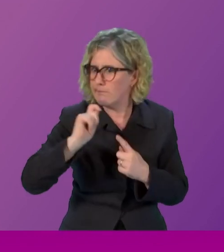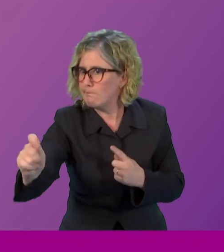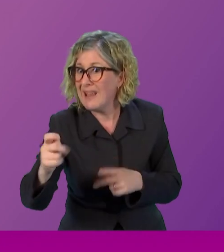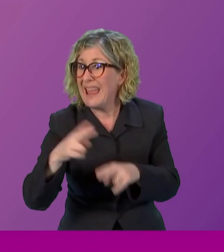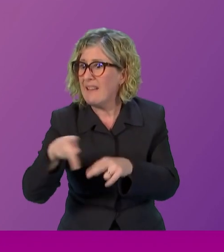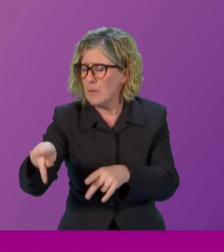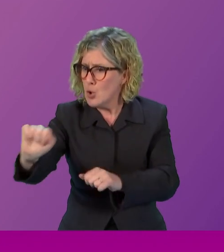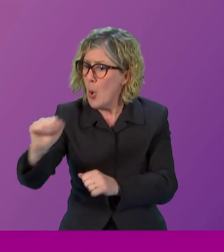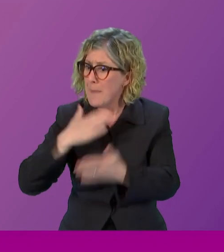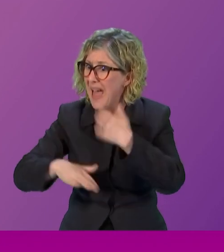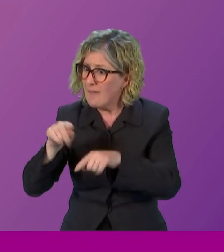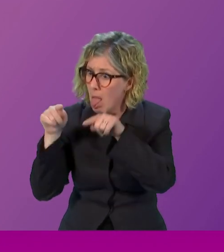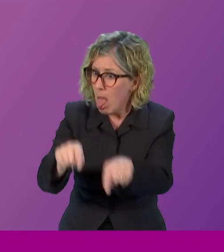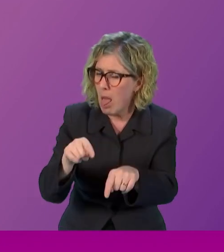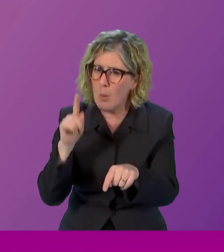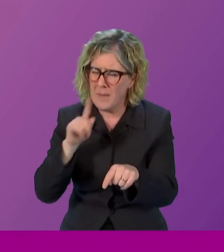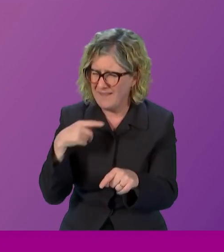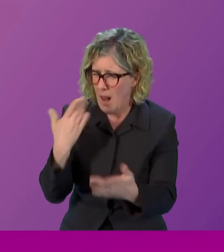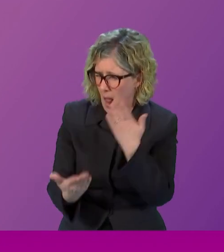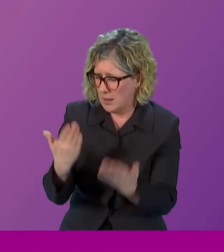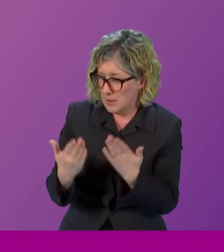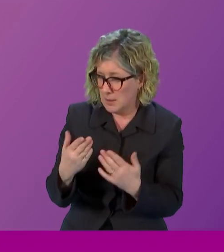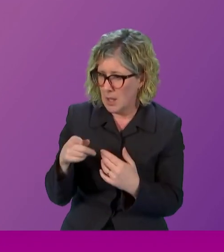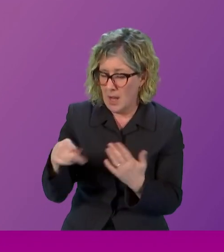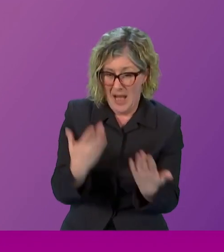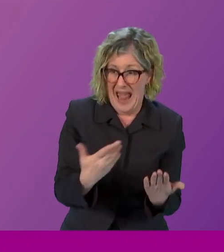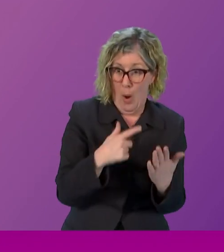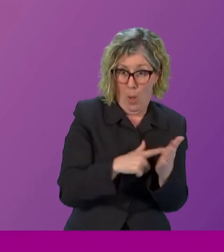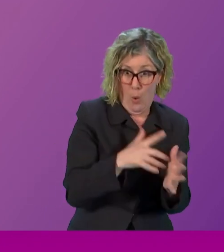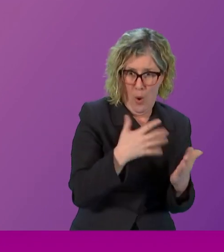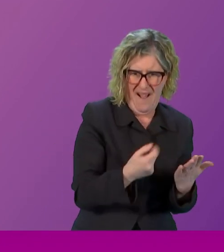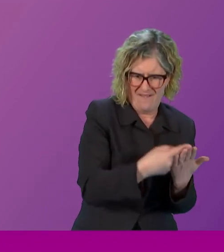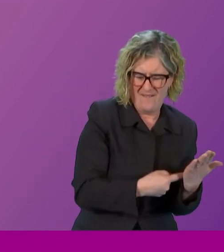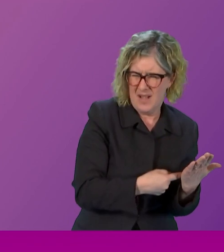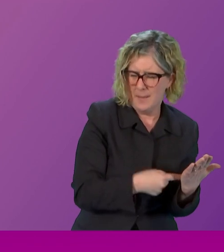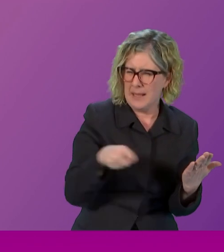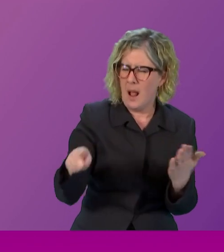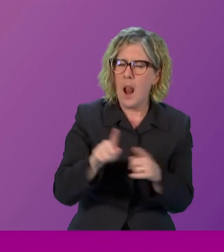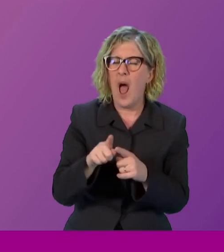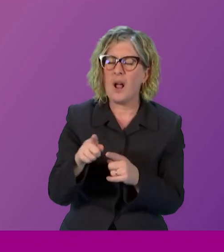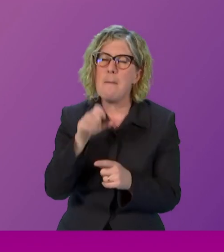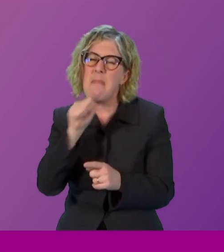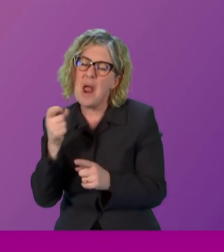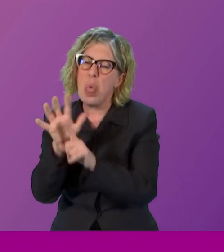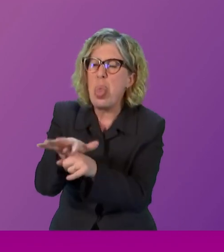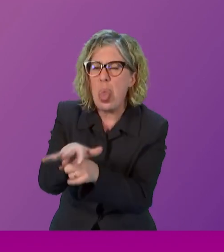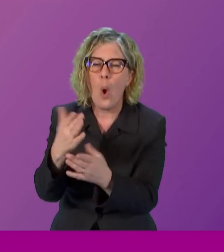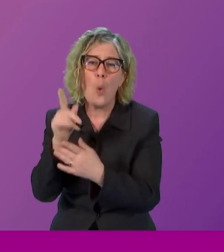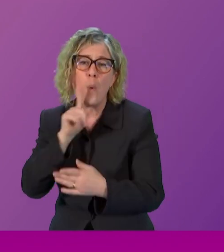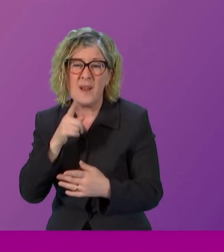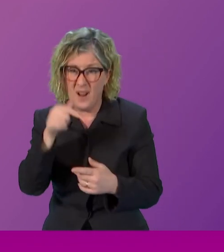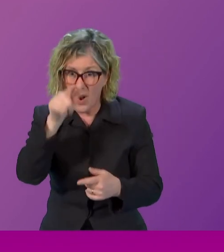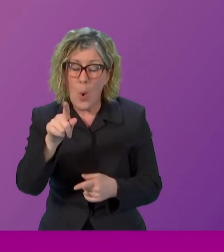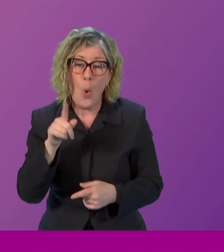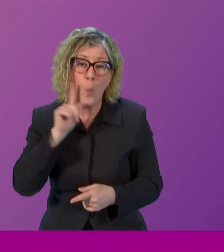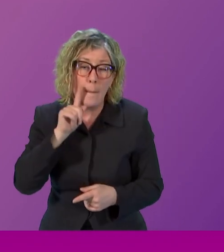that doesn't easily fit into the existing criminal law the kind of misogynistic abuse that women and girls get on the streets